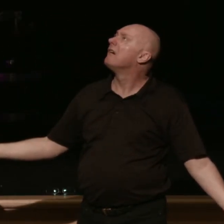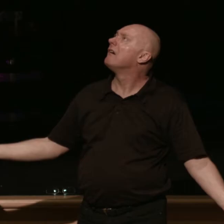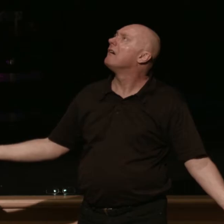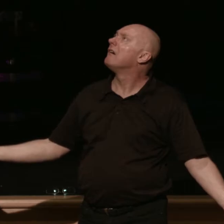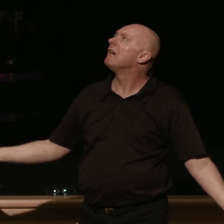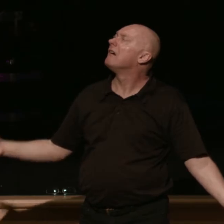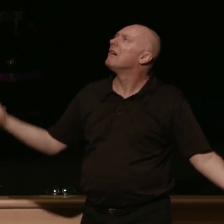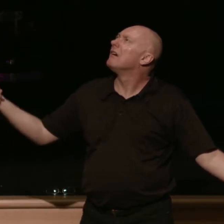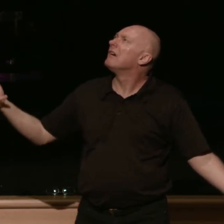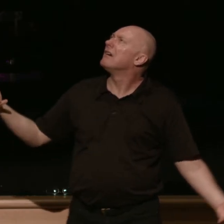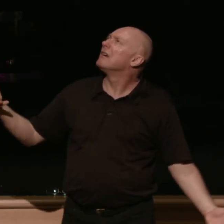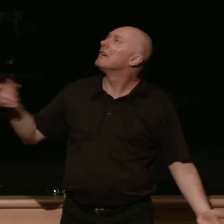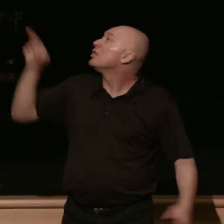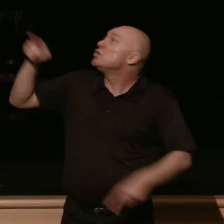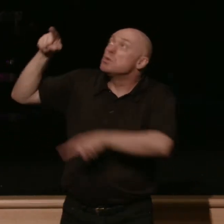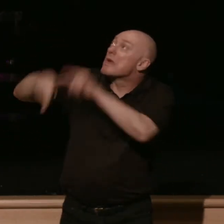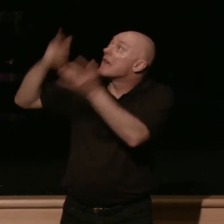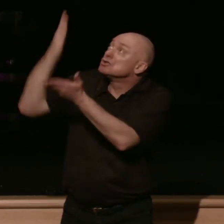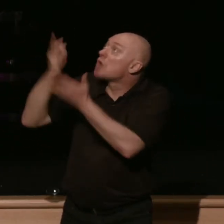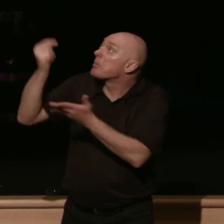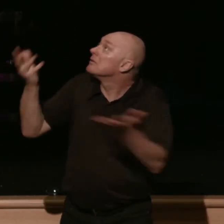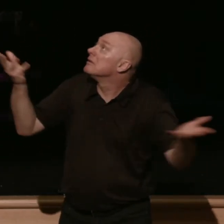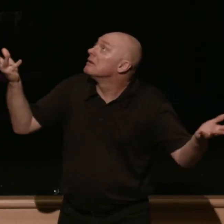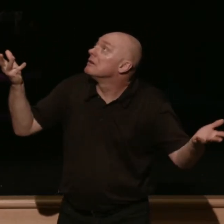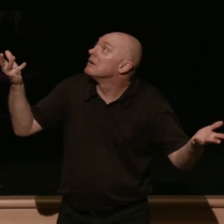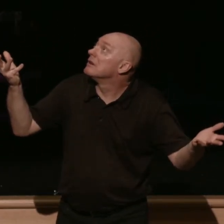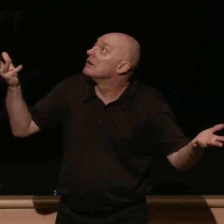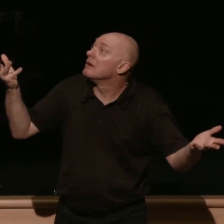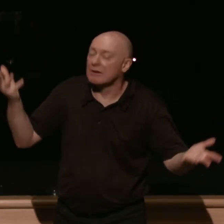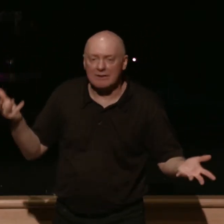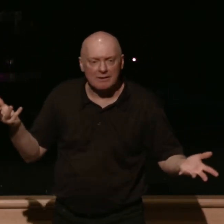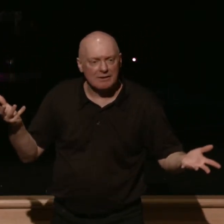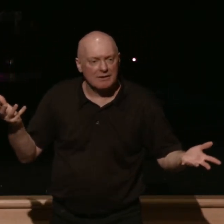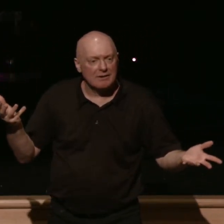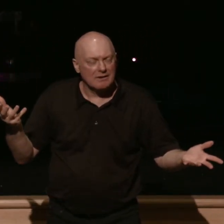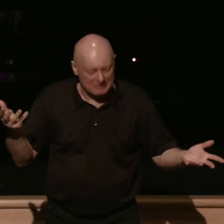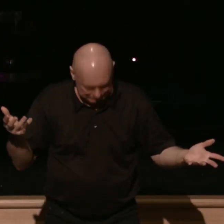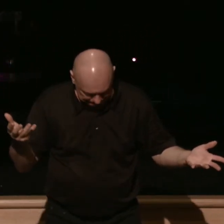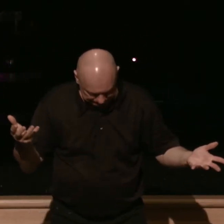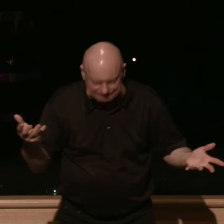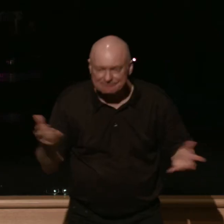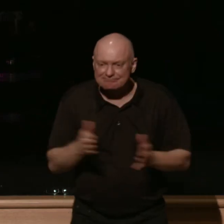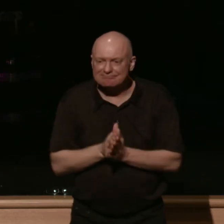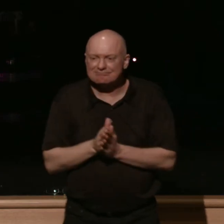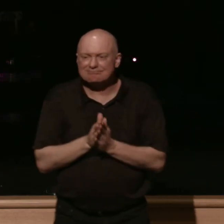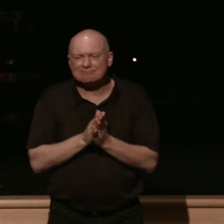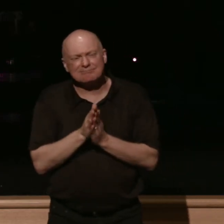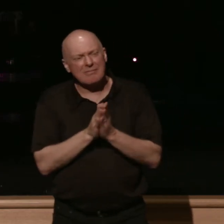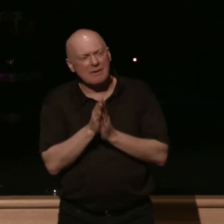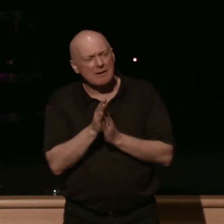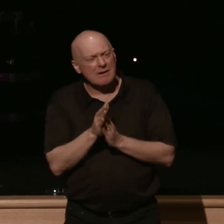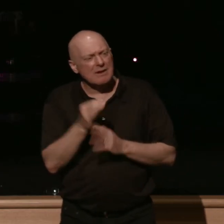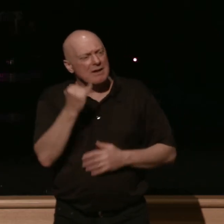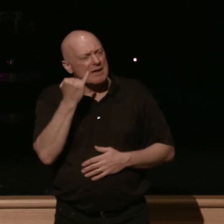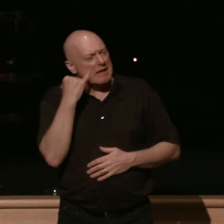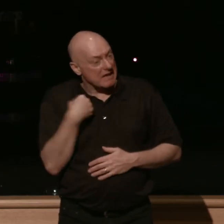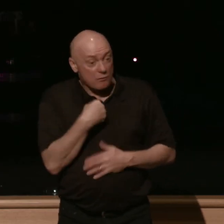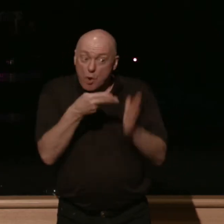god can't stop it moments of honesty lead us to places like this don't they if we are if we're honest with ourselves we